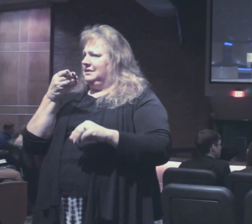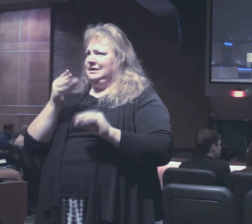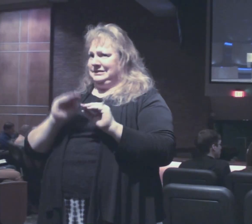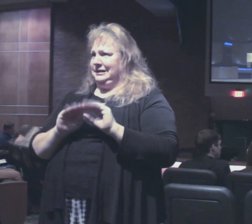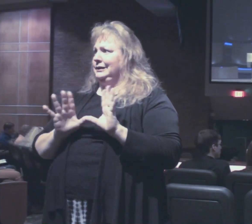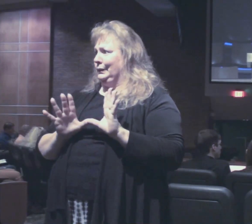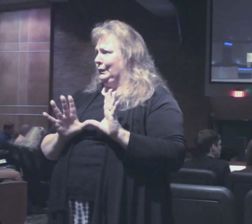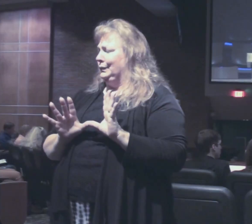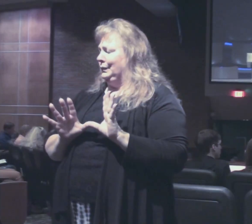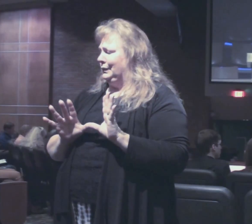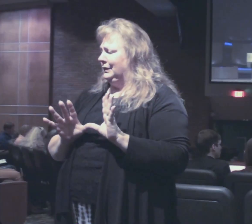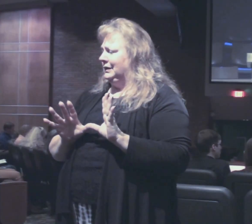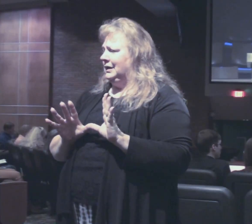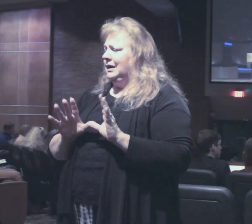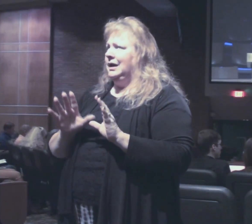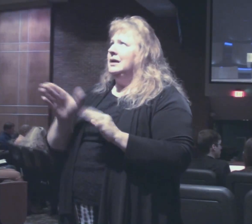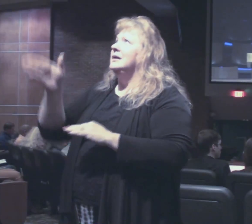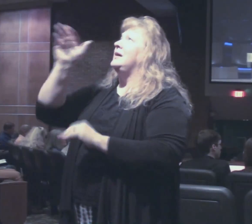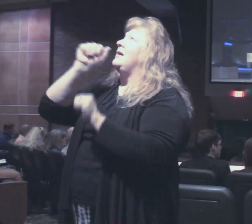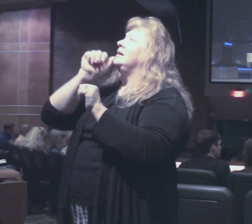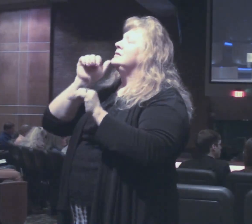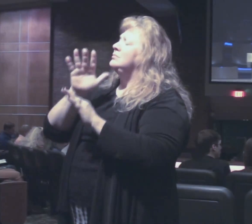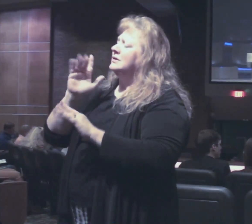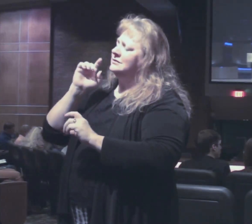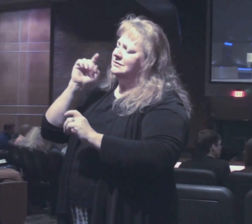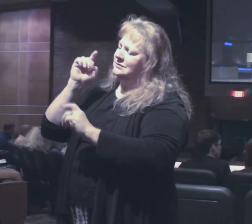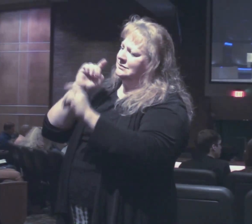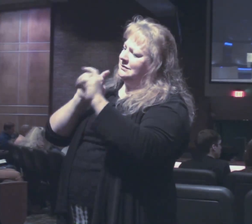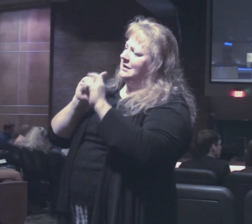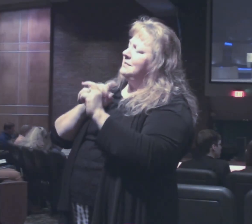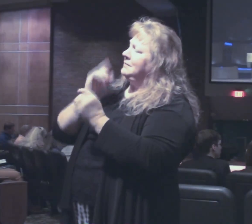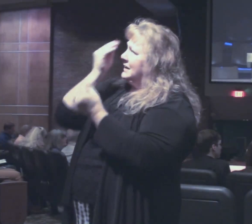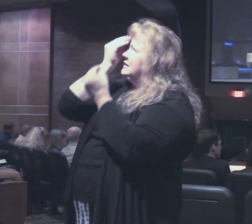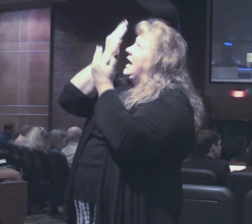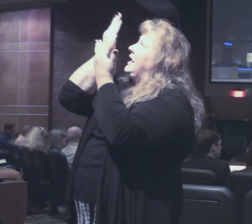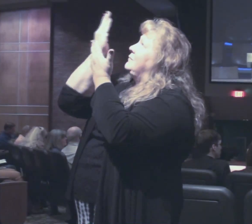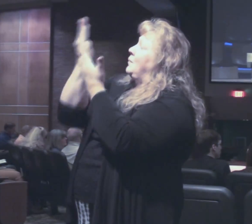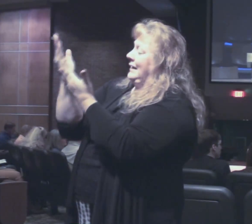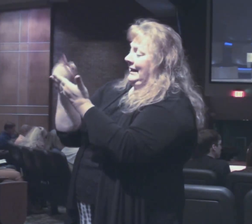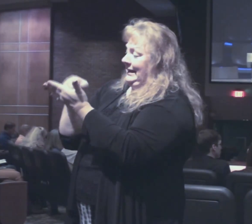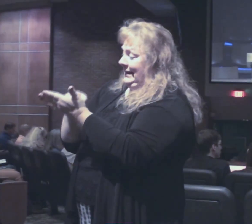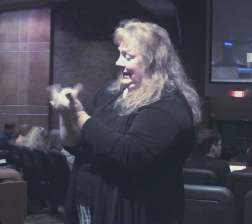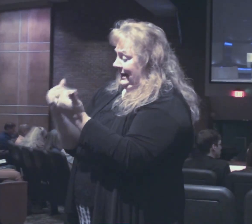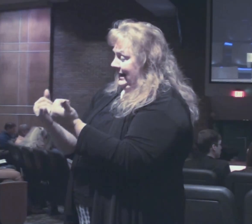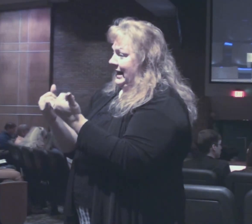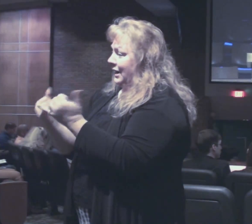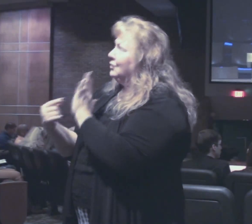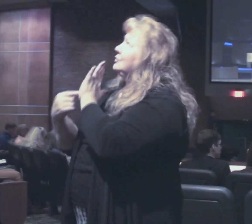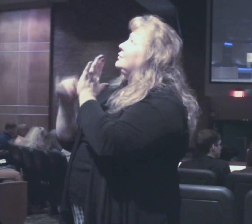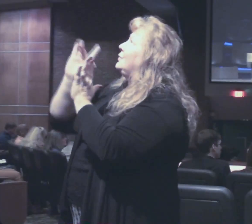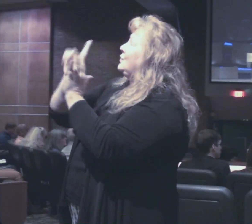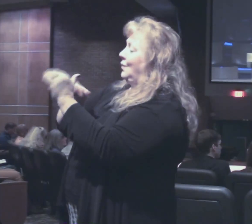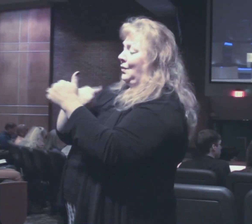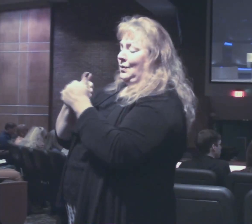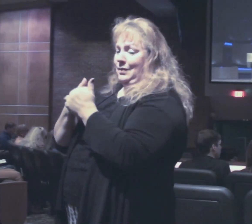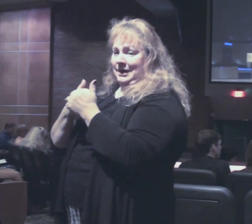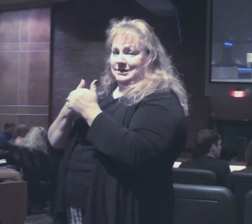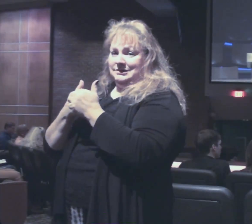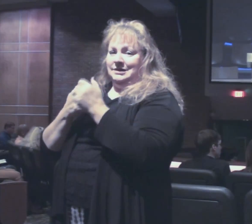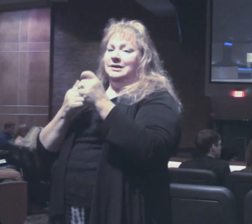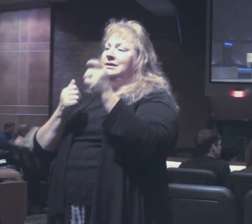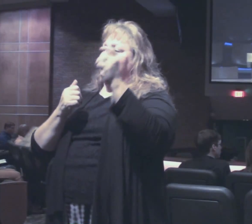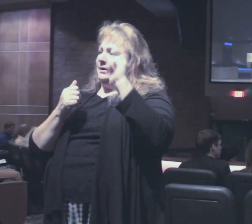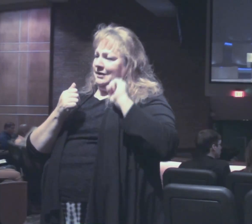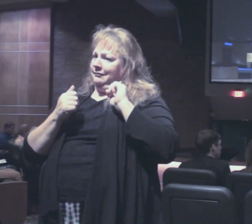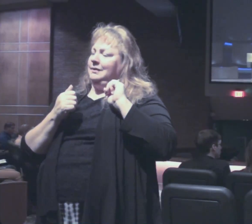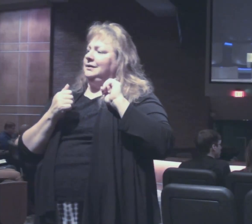And the blessings of God will result in my faithfulness in this area and manifesting his grace and in other areas.